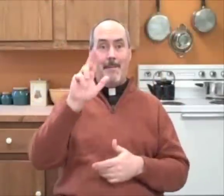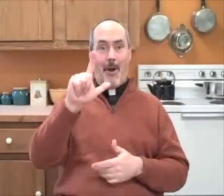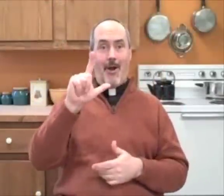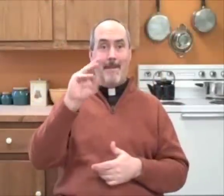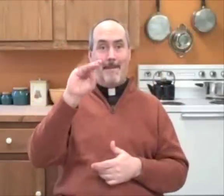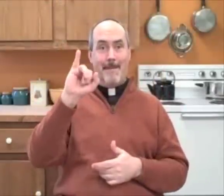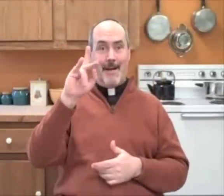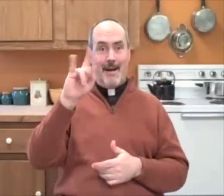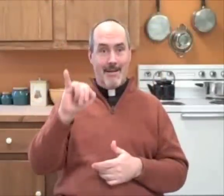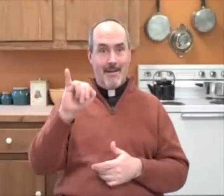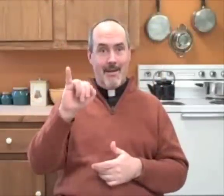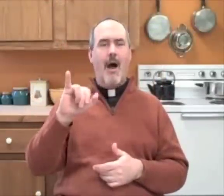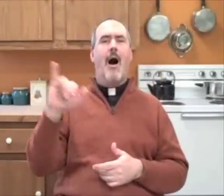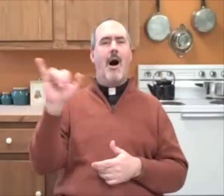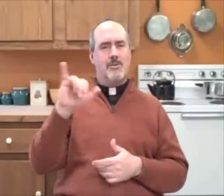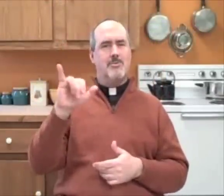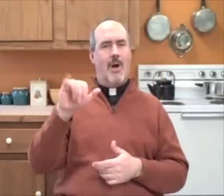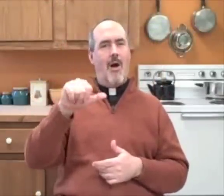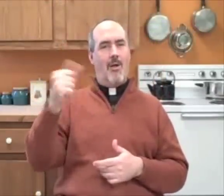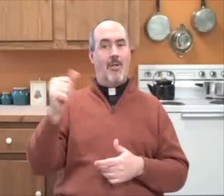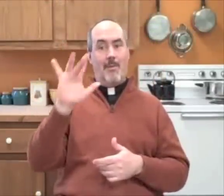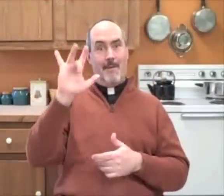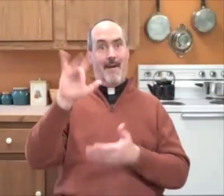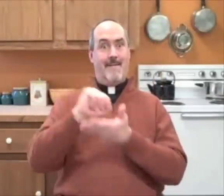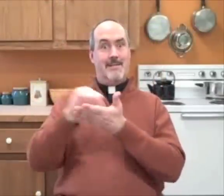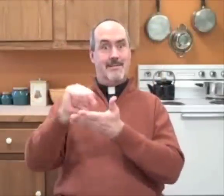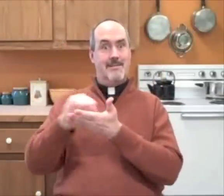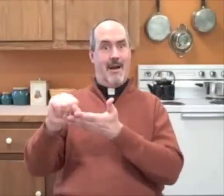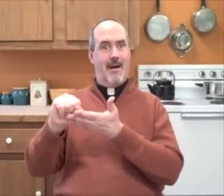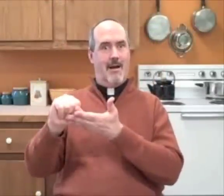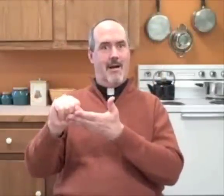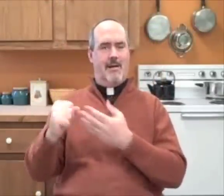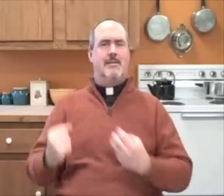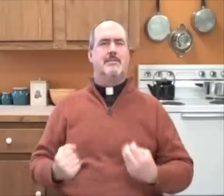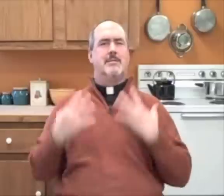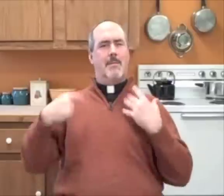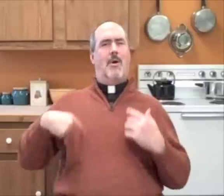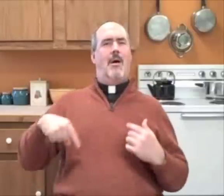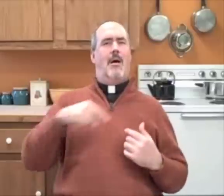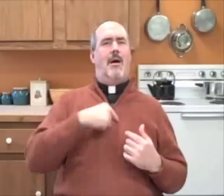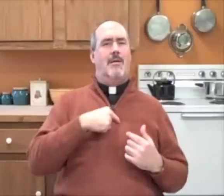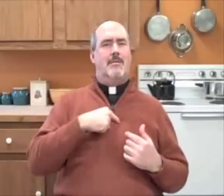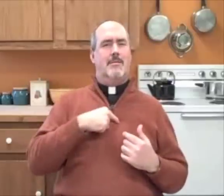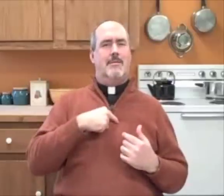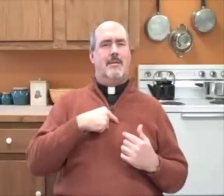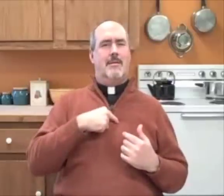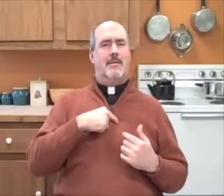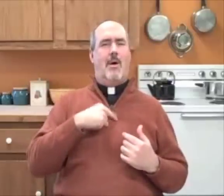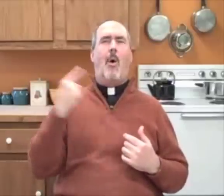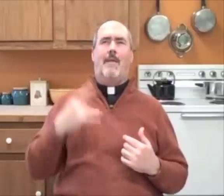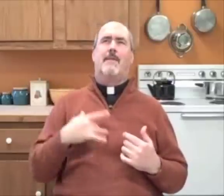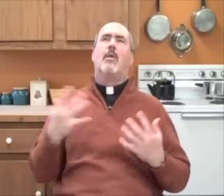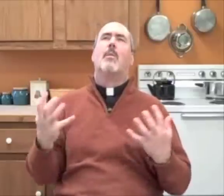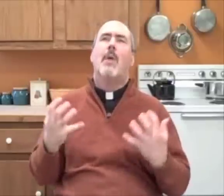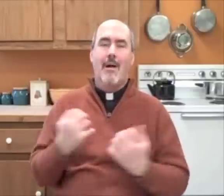It's possible that the story of St. Paul Mico and the other 25 saints inspires us